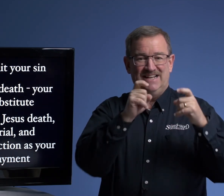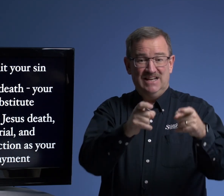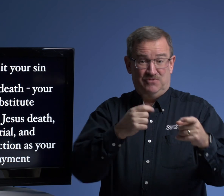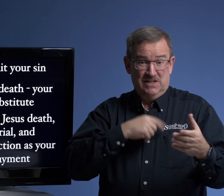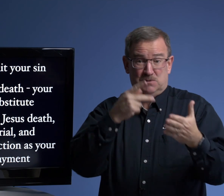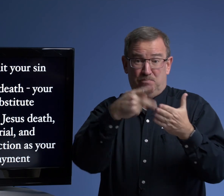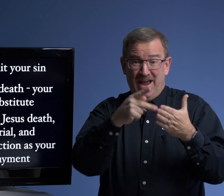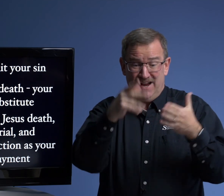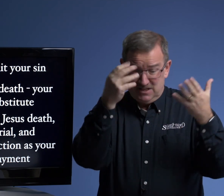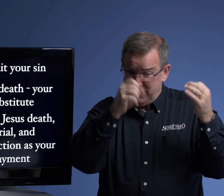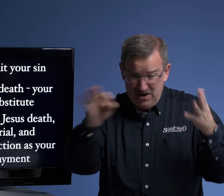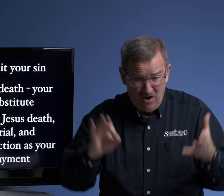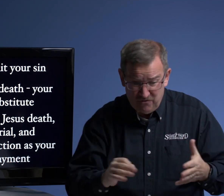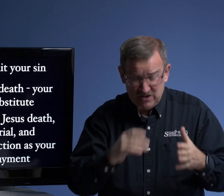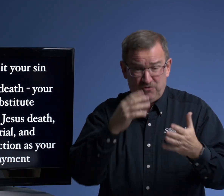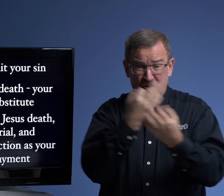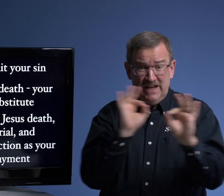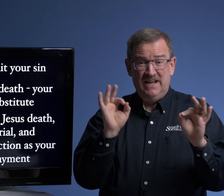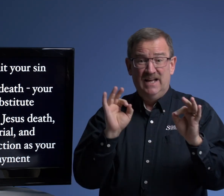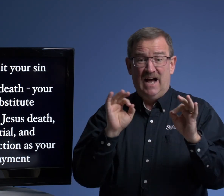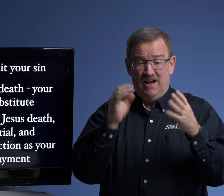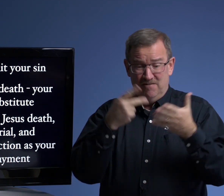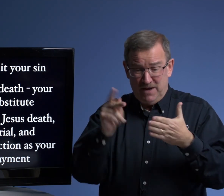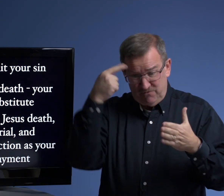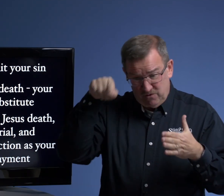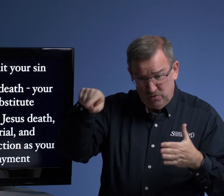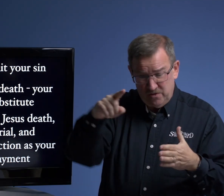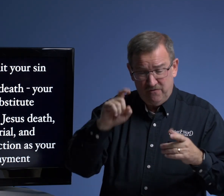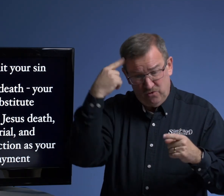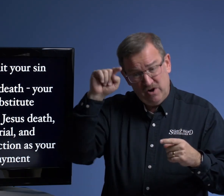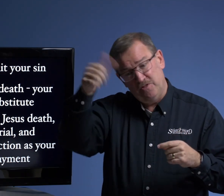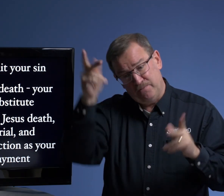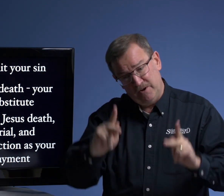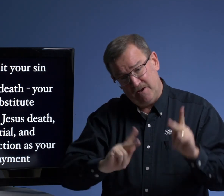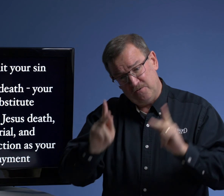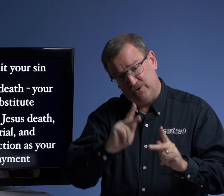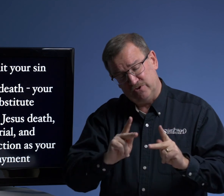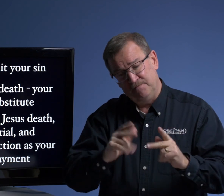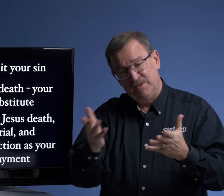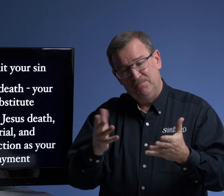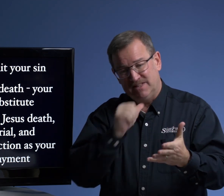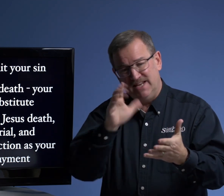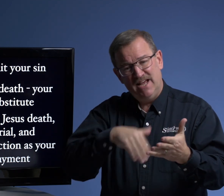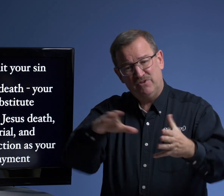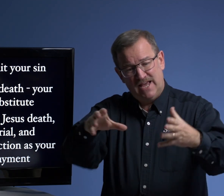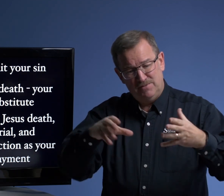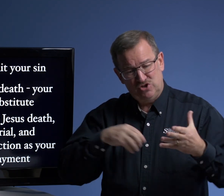gift is paid. It's paid off. It's free. I've paid for it for other person, but they never came and took